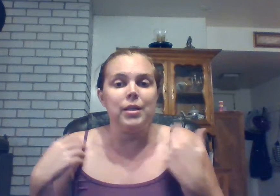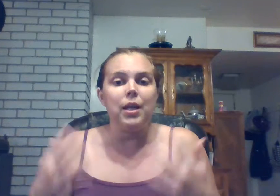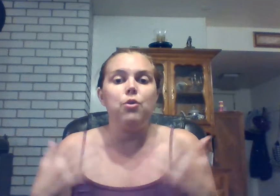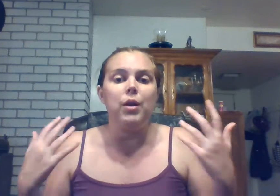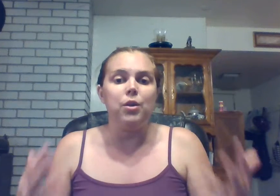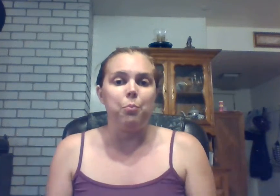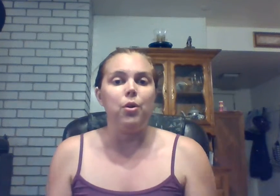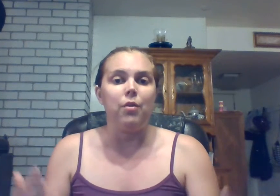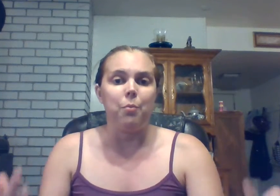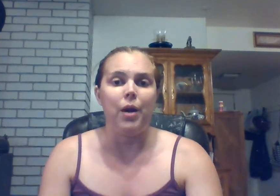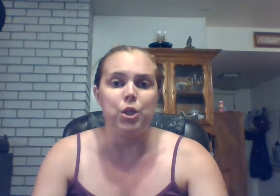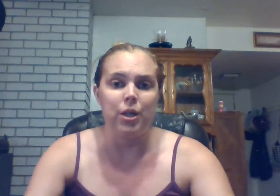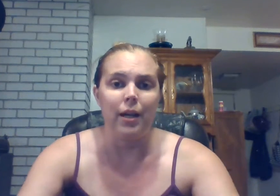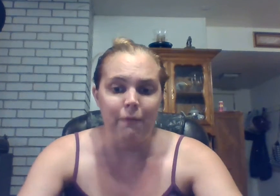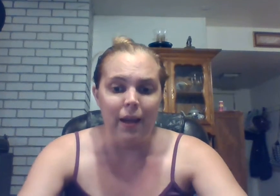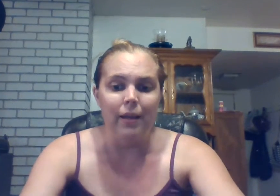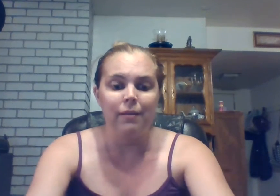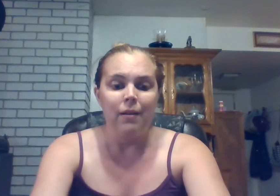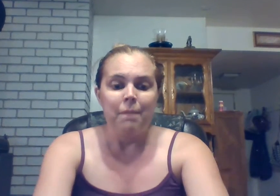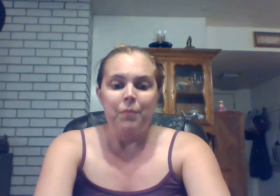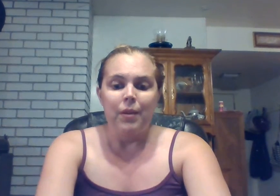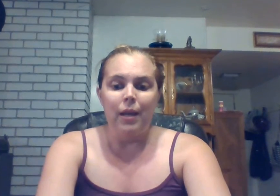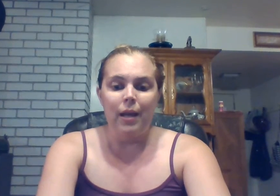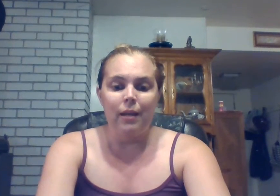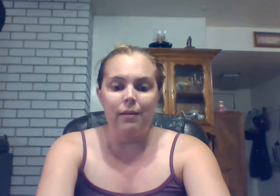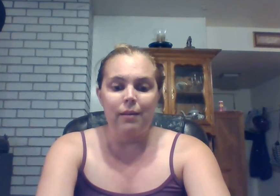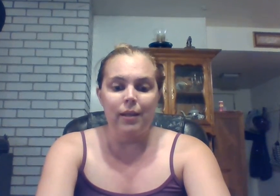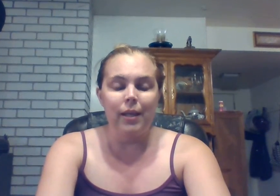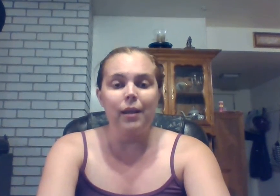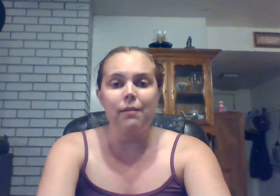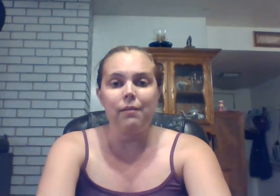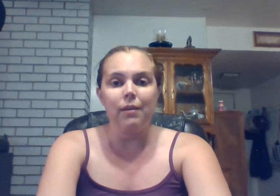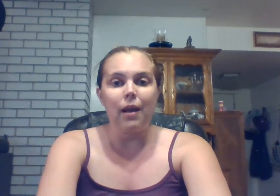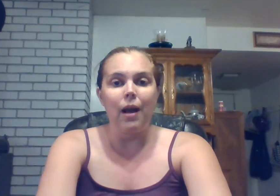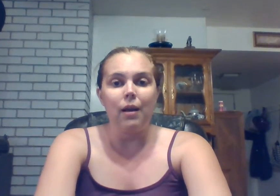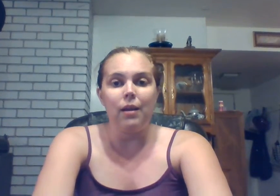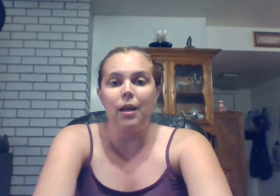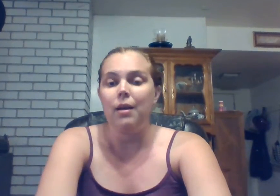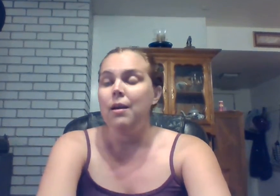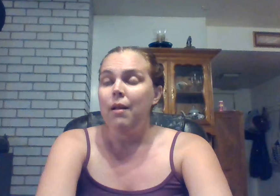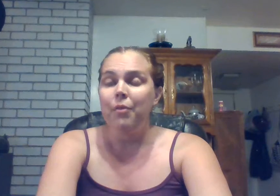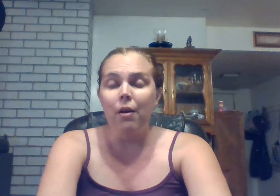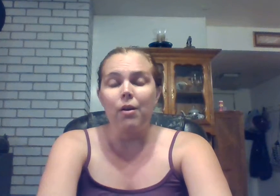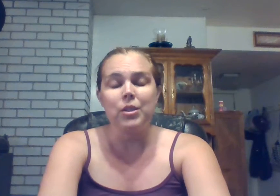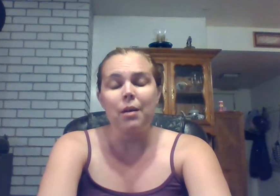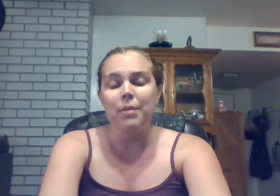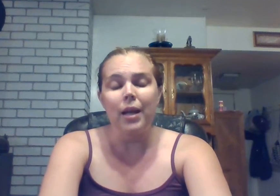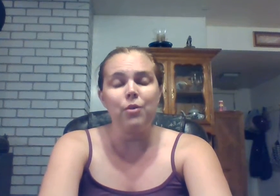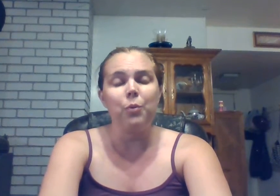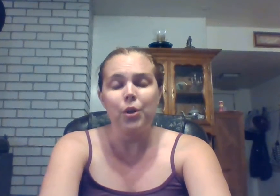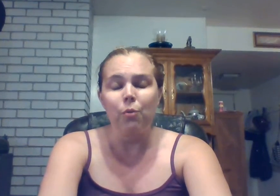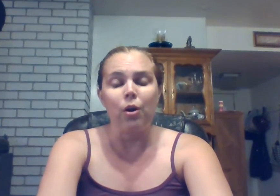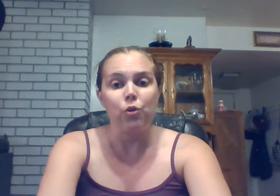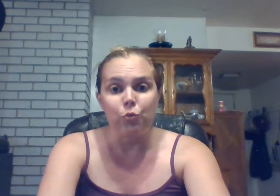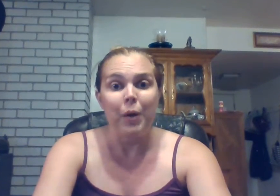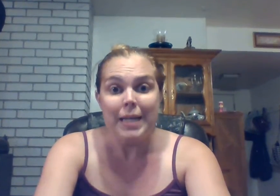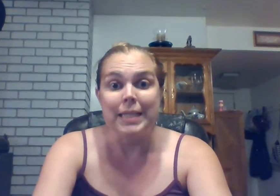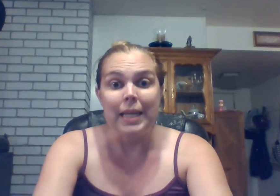continuing to put on the bright shiny face and kids there are some days where you are crazy